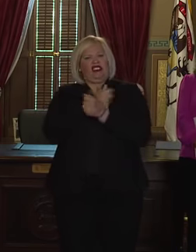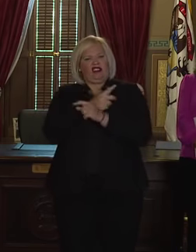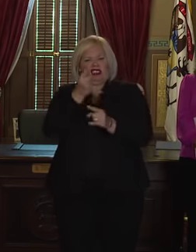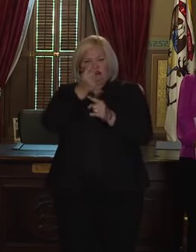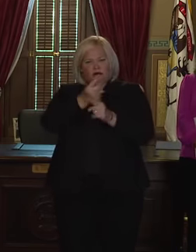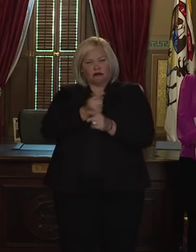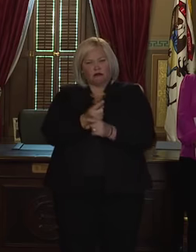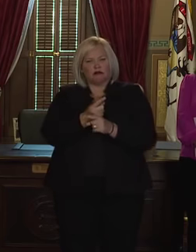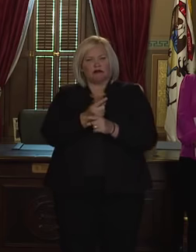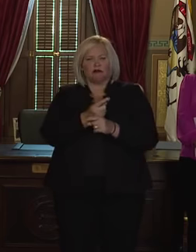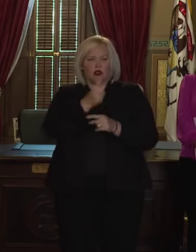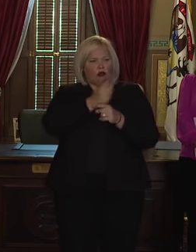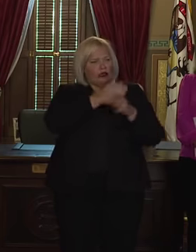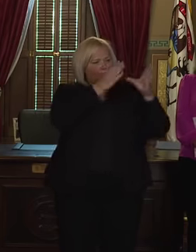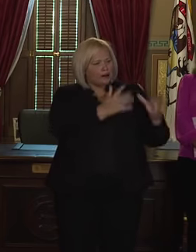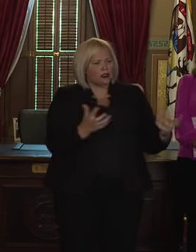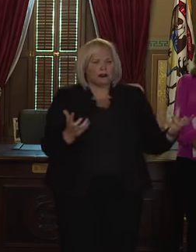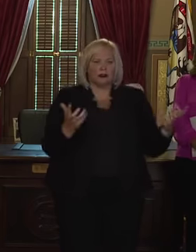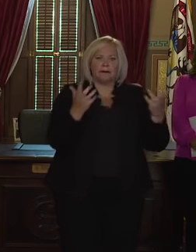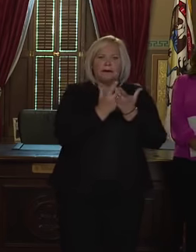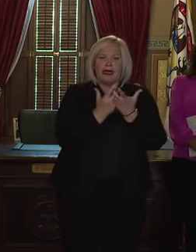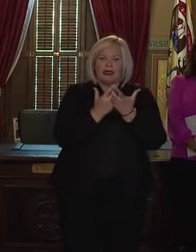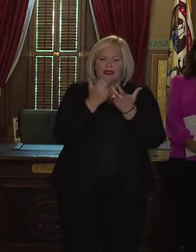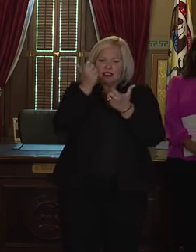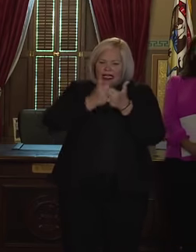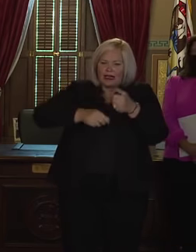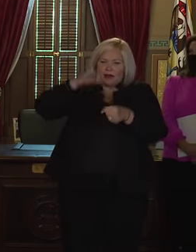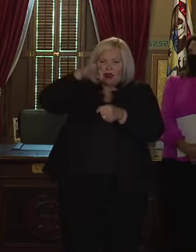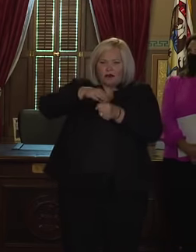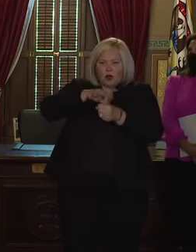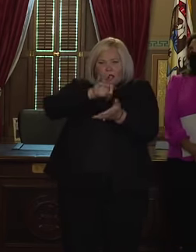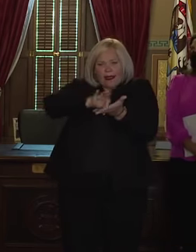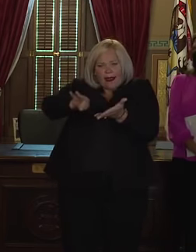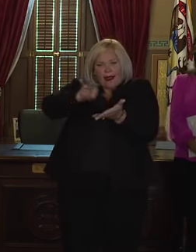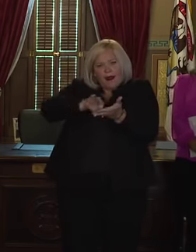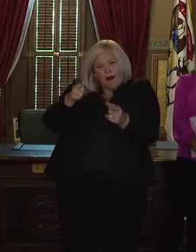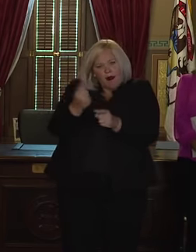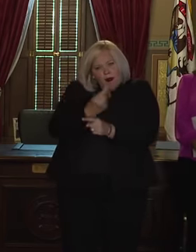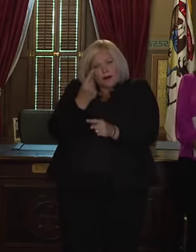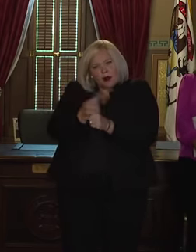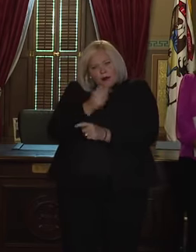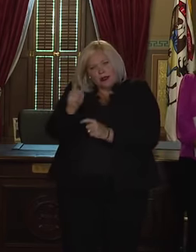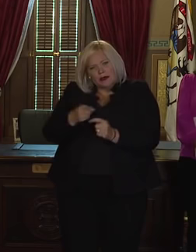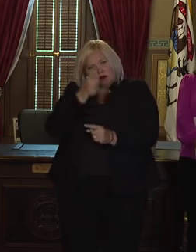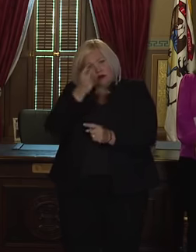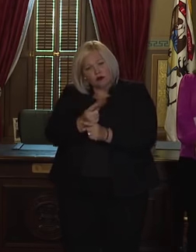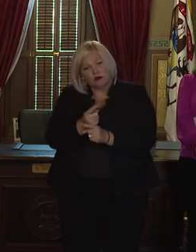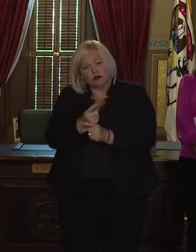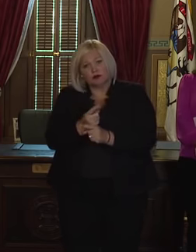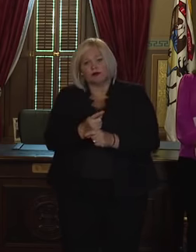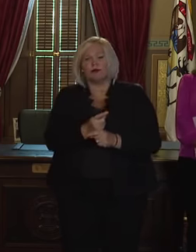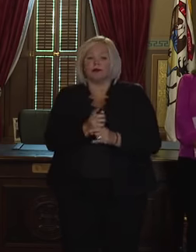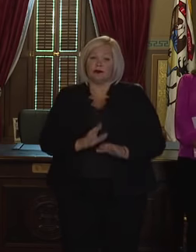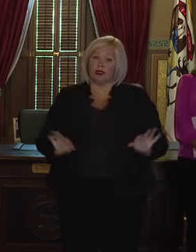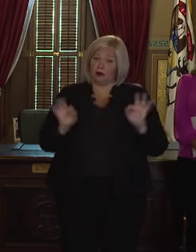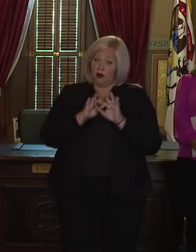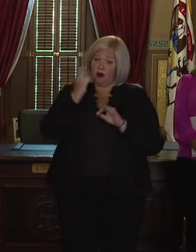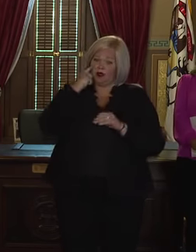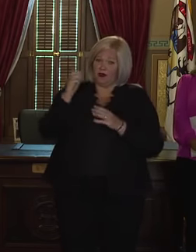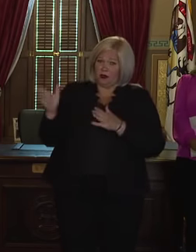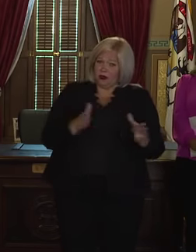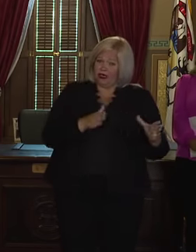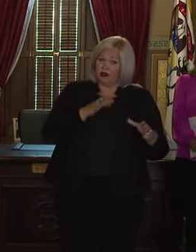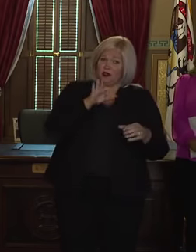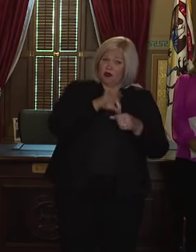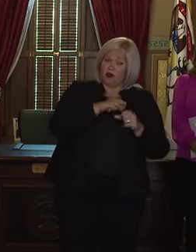our ballots ensures that every valid vote is counted. Now importantly, for voters planning to vote by mail or from